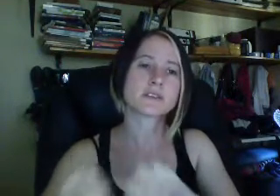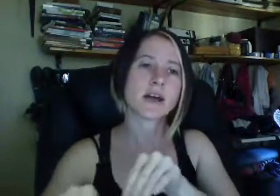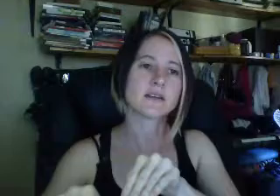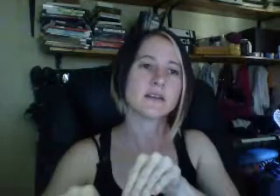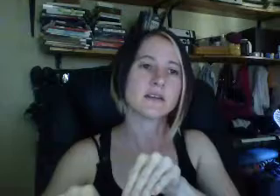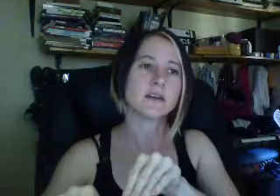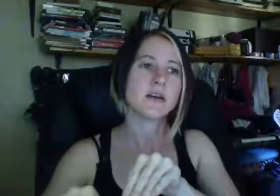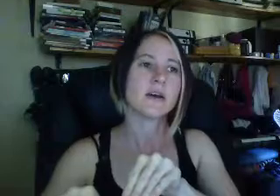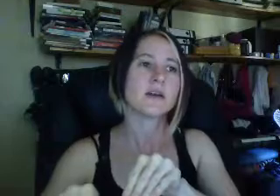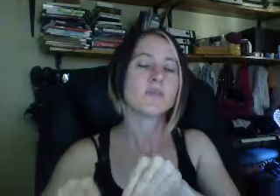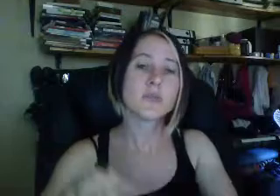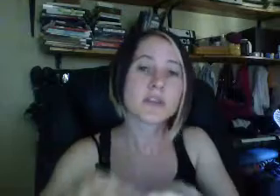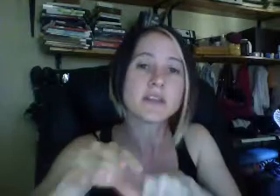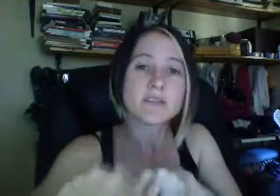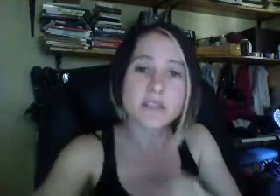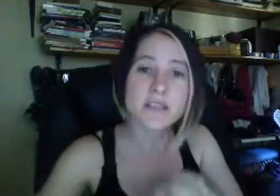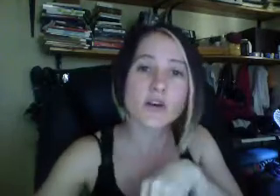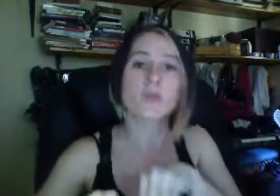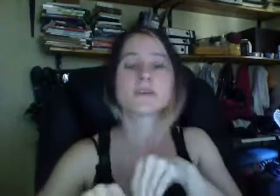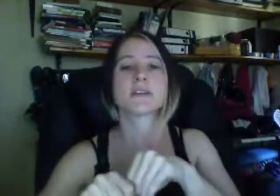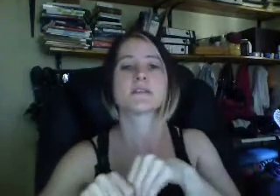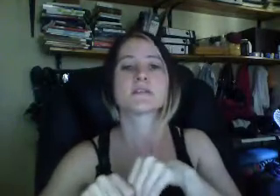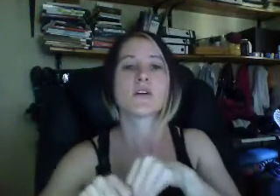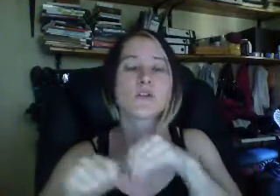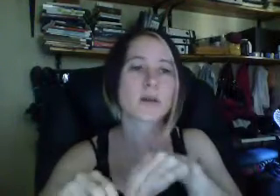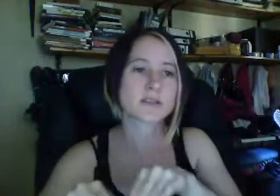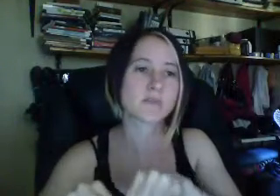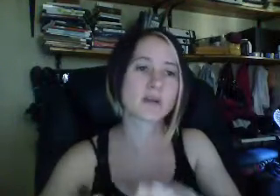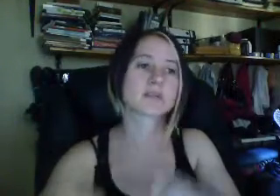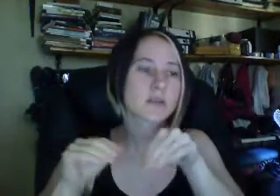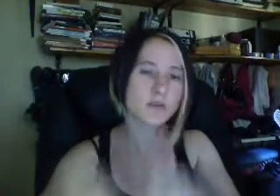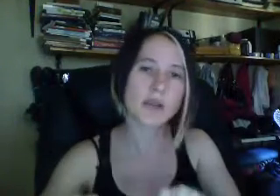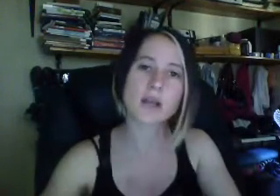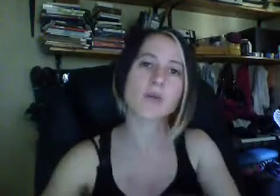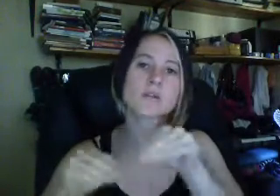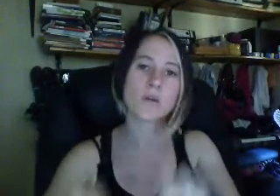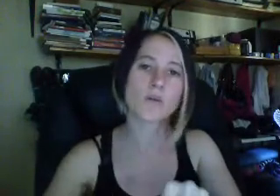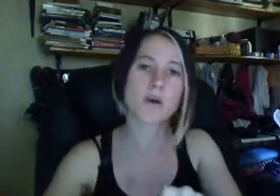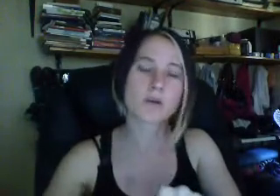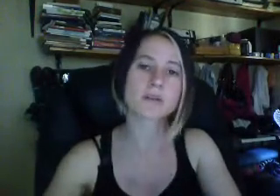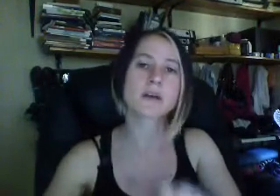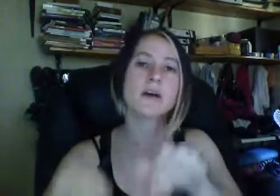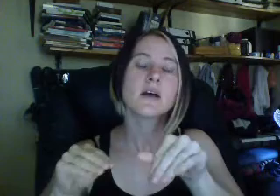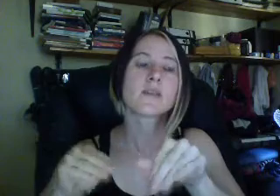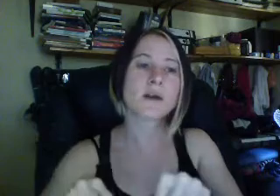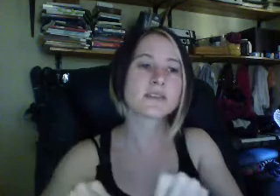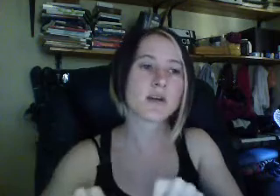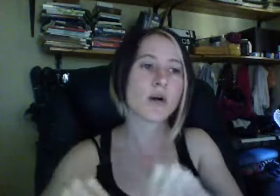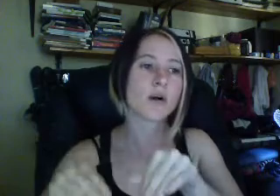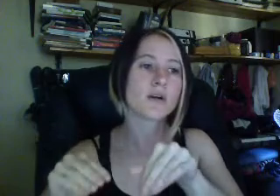society, the people that even see the common sense are the ones that must communicate about it, talk about it. The ones that are,